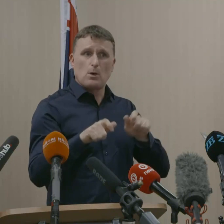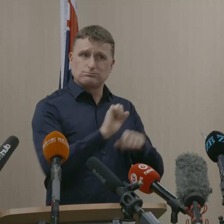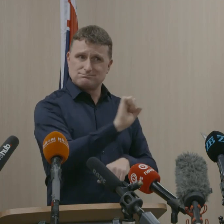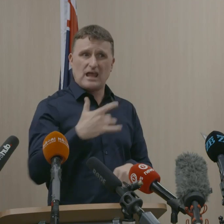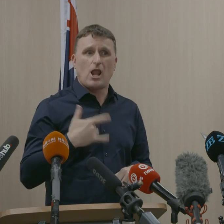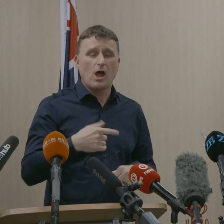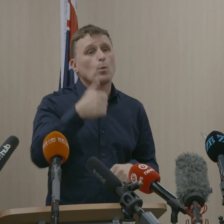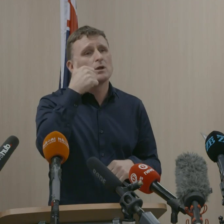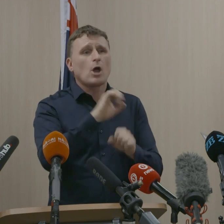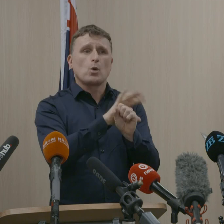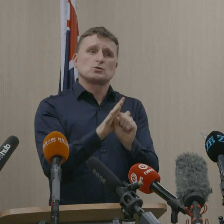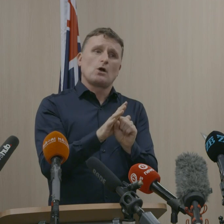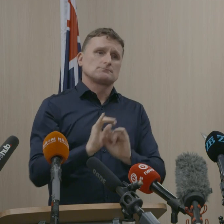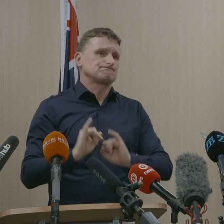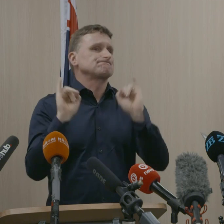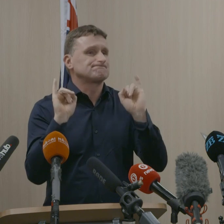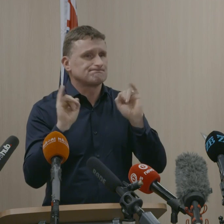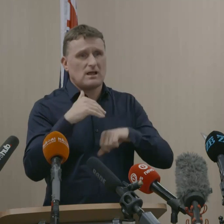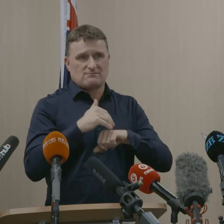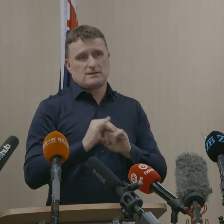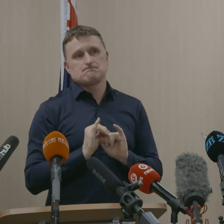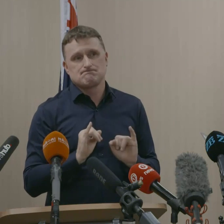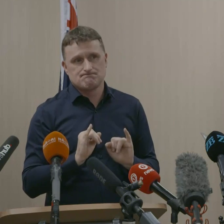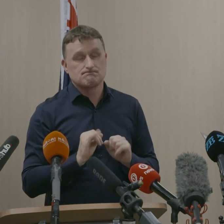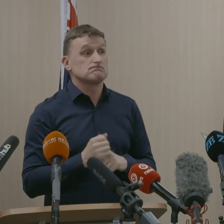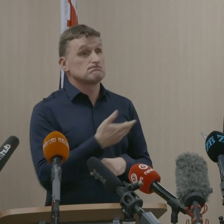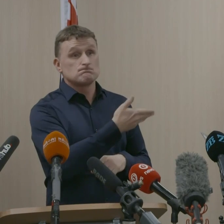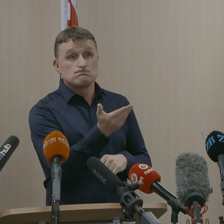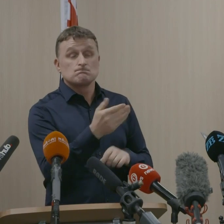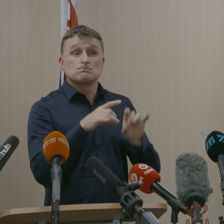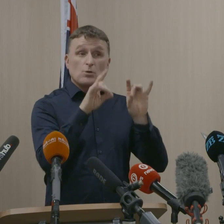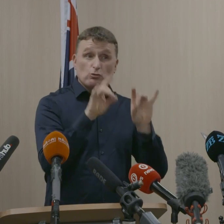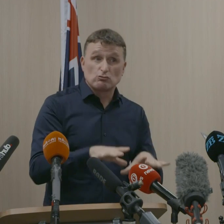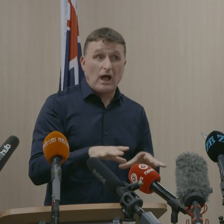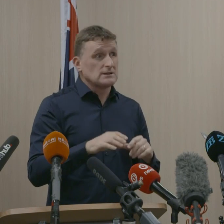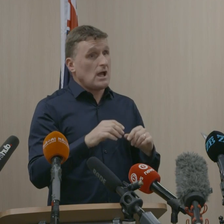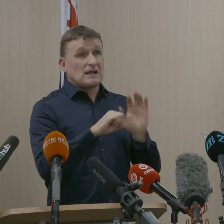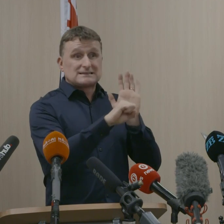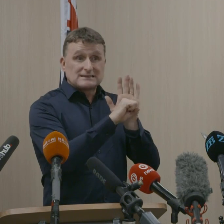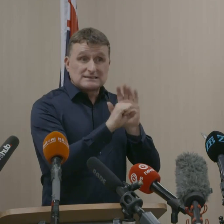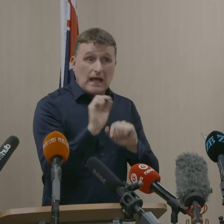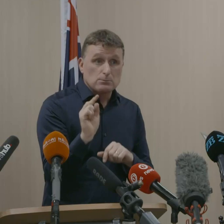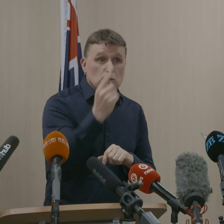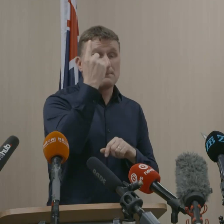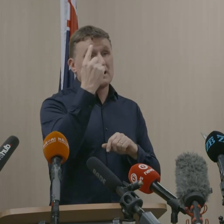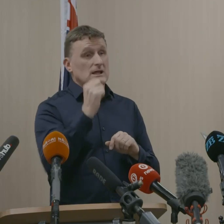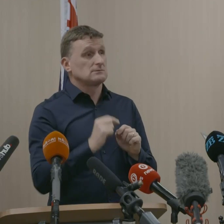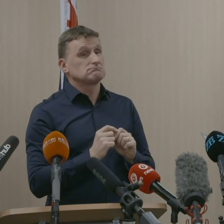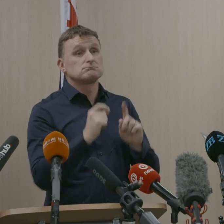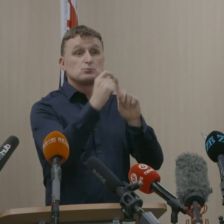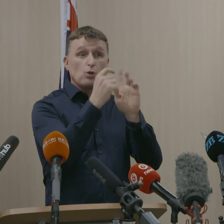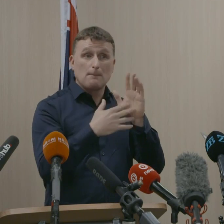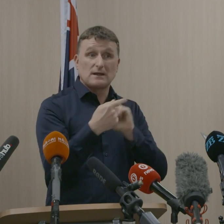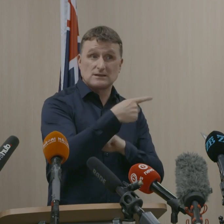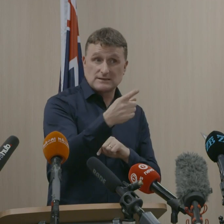is devastating. And so to the people of Australia, to the State Premiers and to the Government, you have in us a friend who